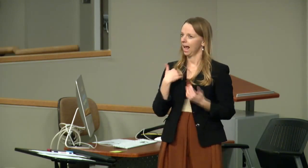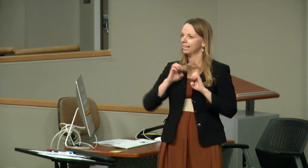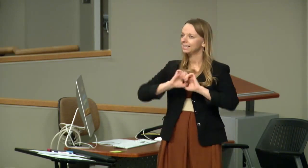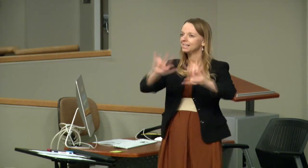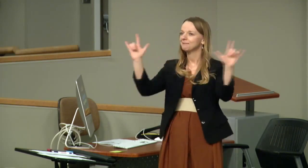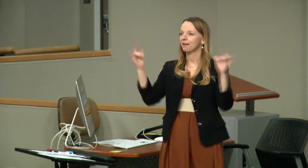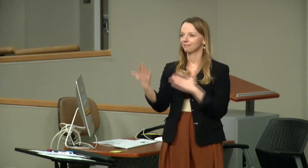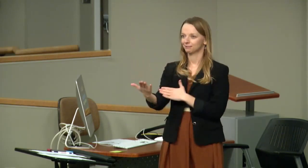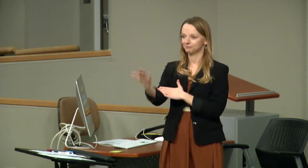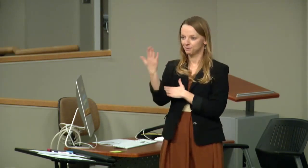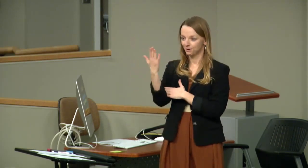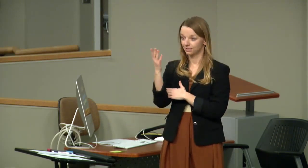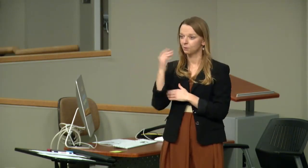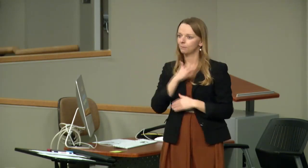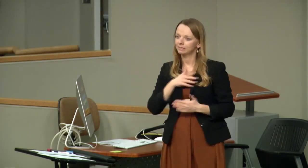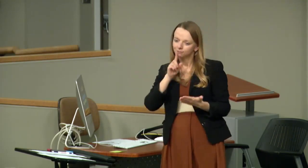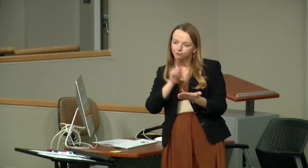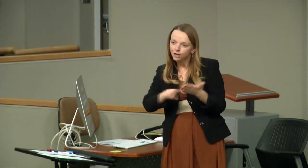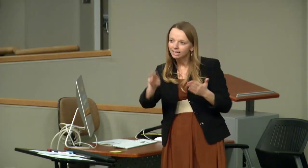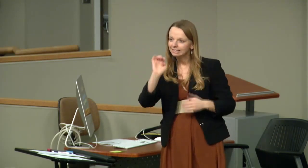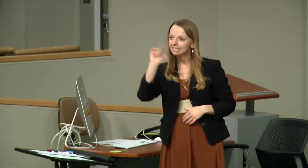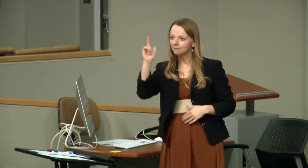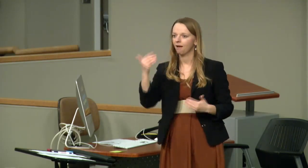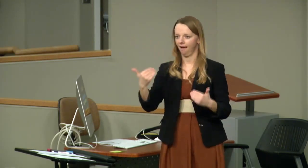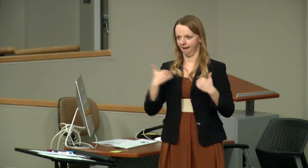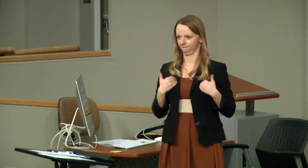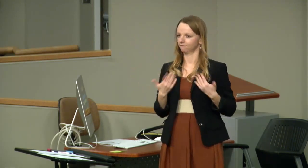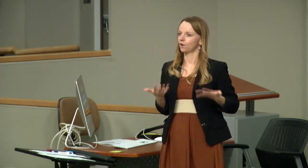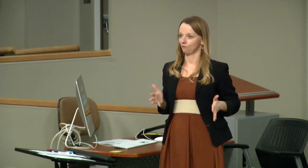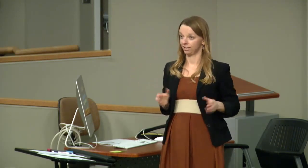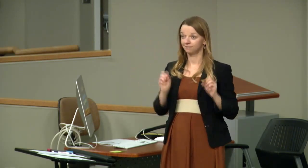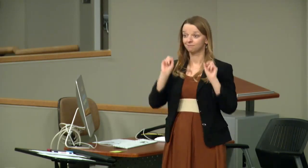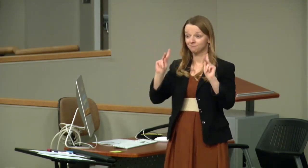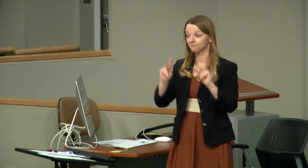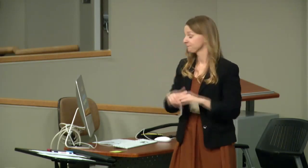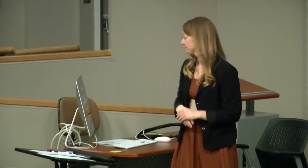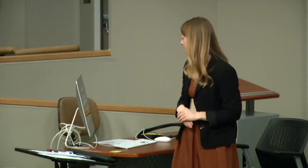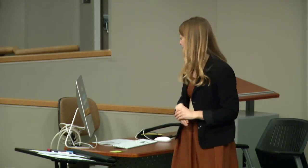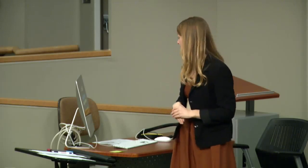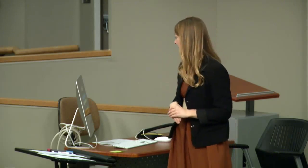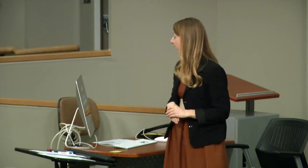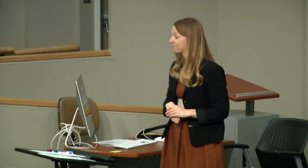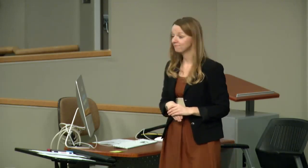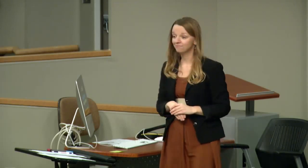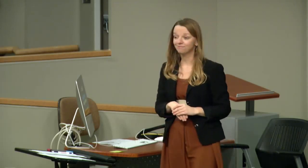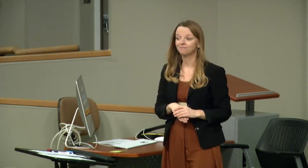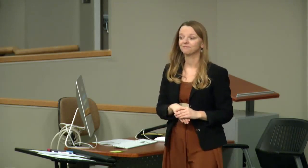And if you're unclear, I also sent you an email this morning, so you should have the information and the instructions in that email.